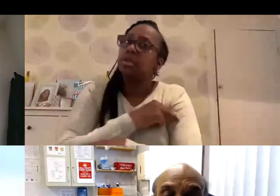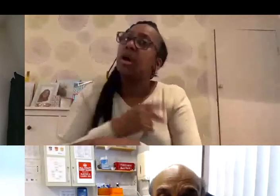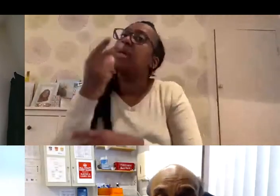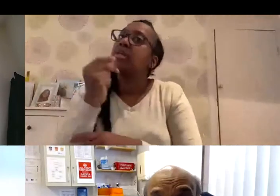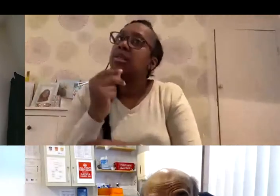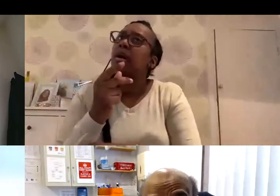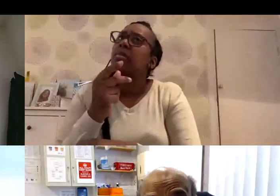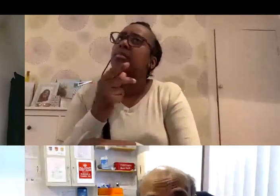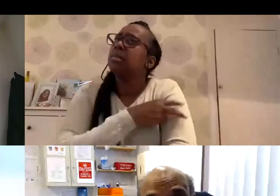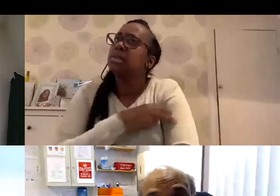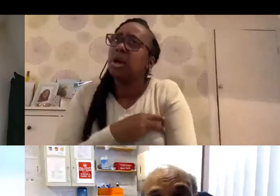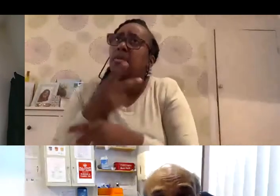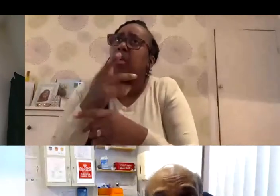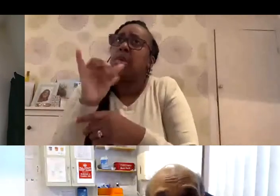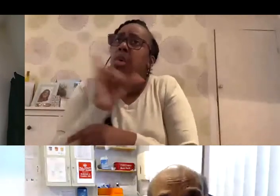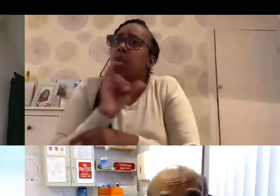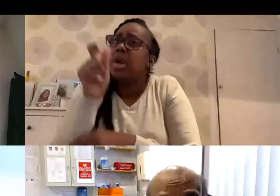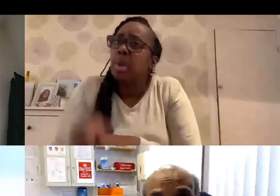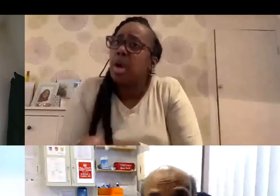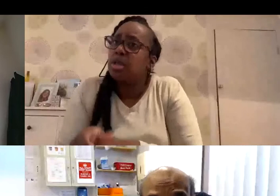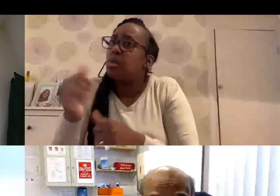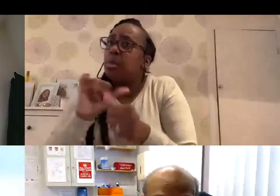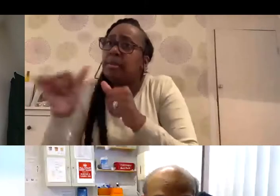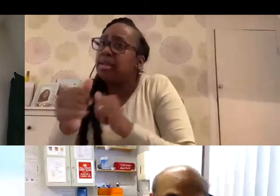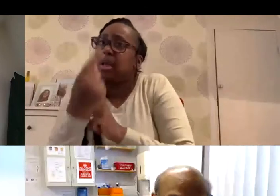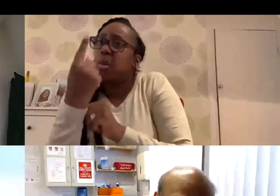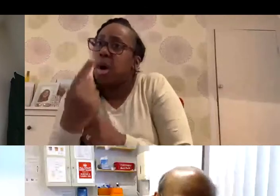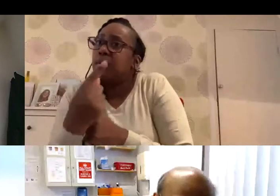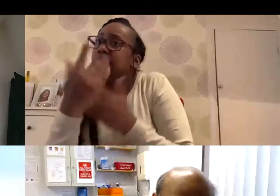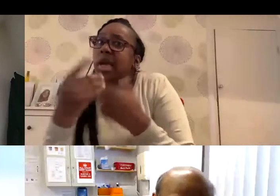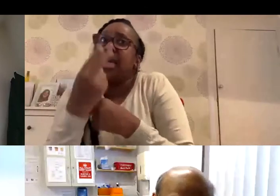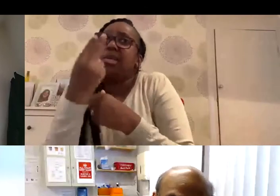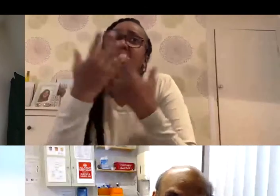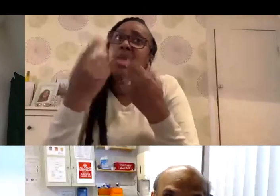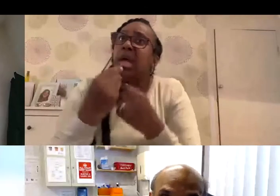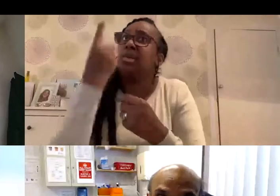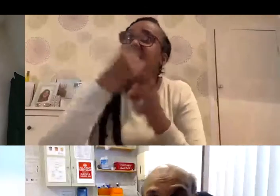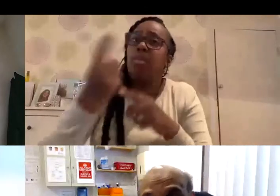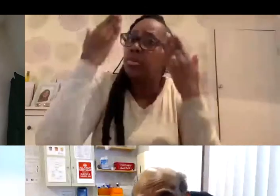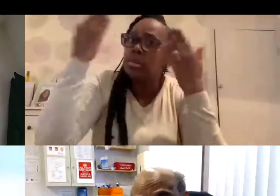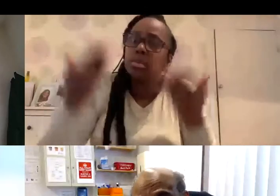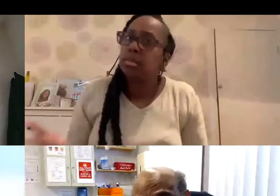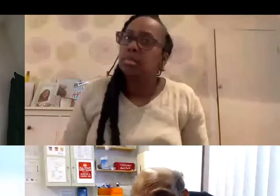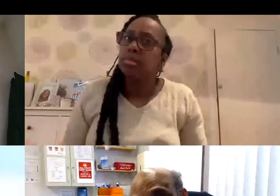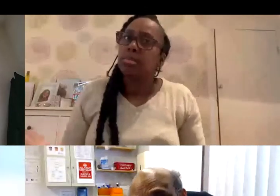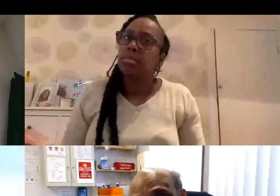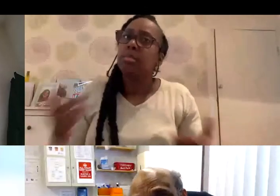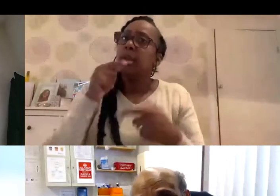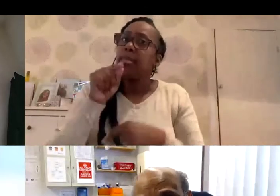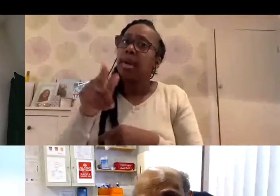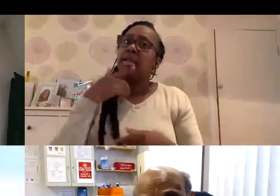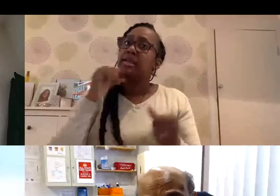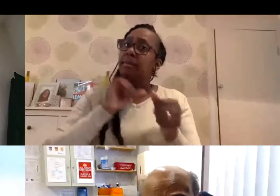for us, we can't predict which person will get better in a day or two and which person may be off for a week. But I always say it's far